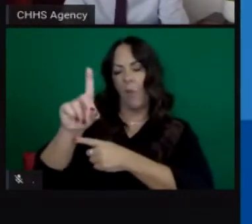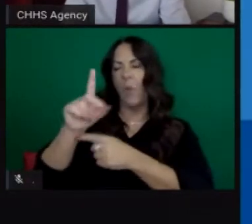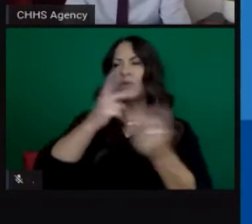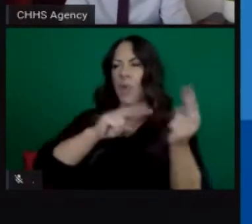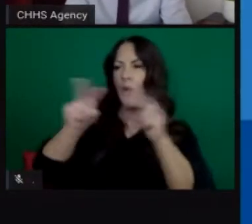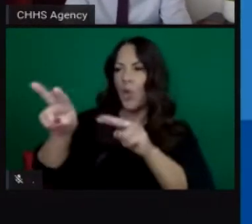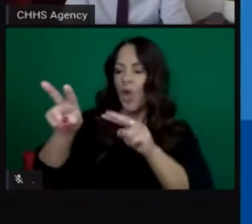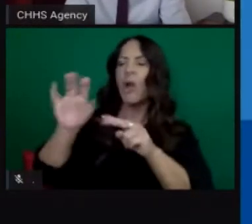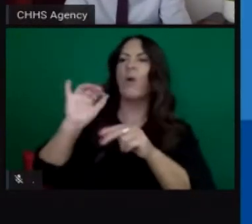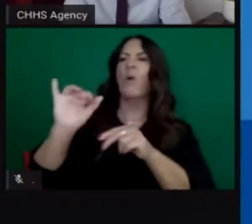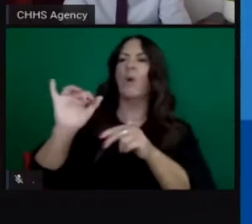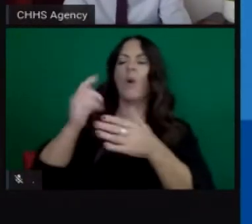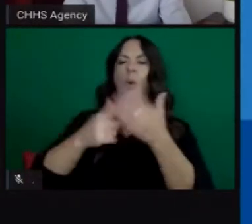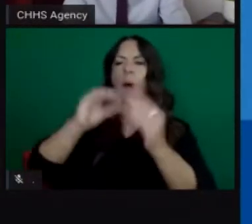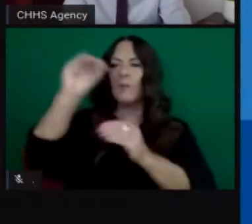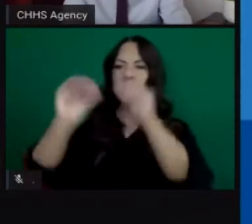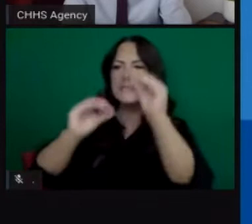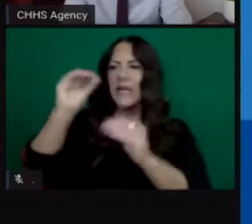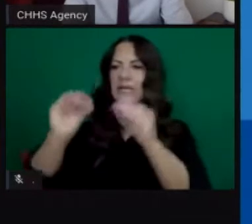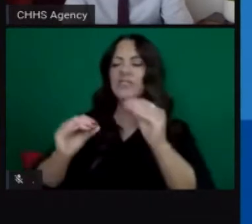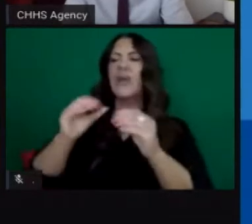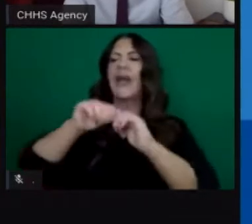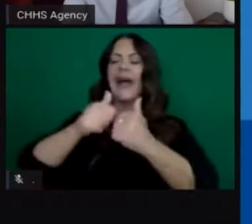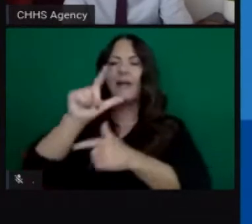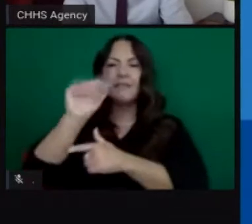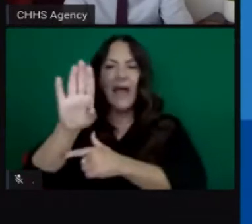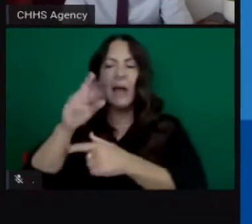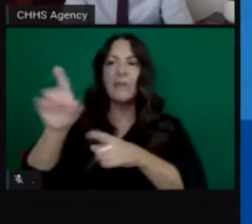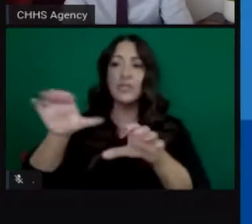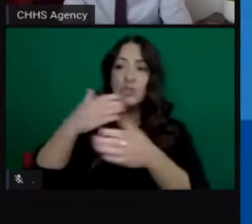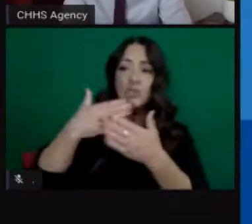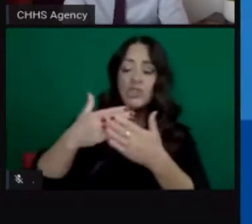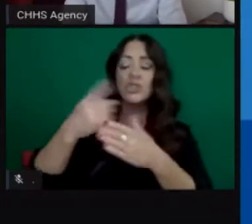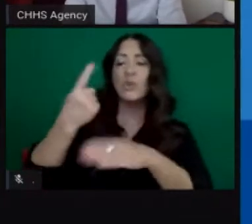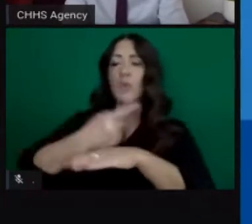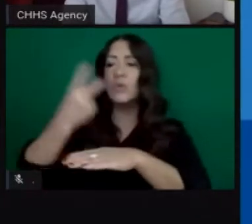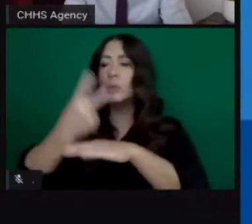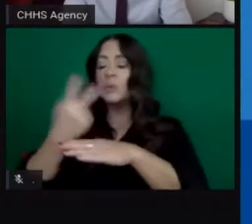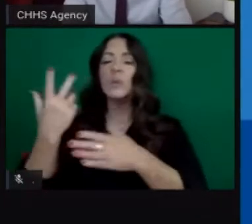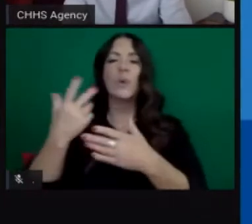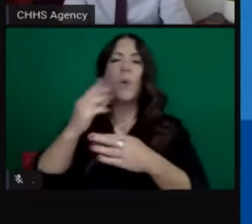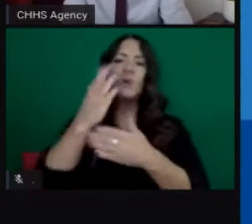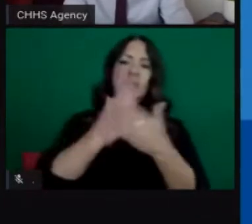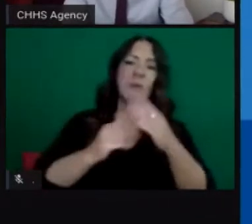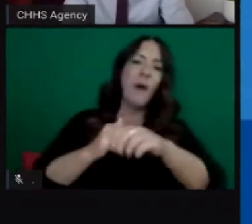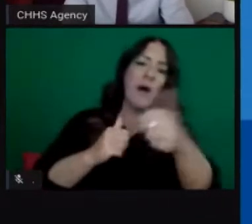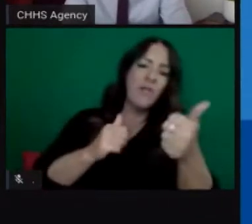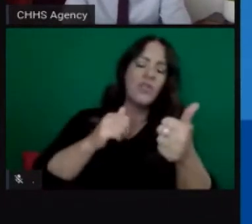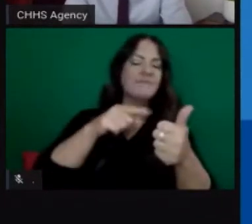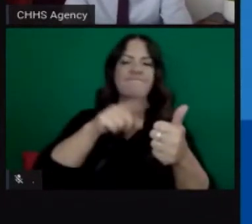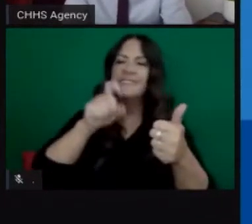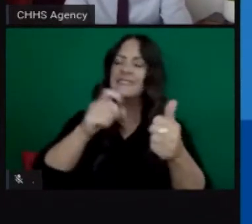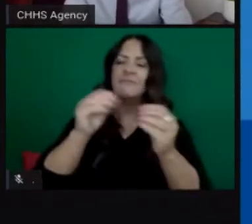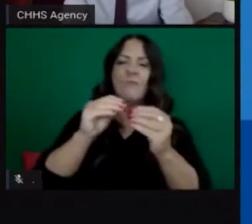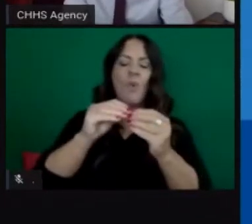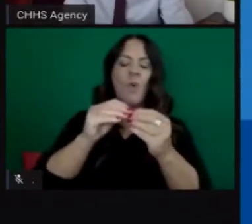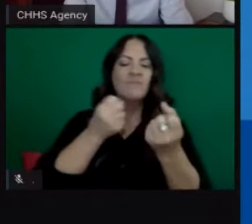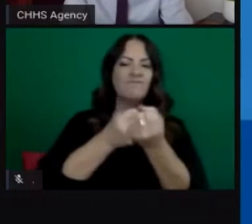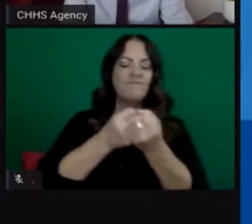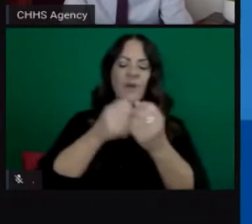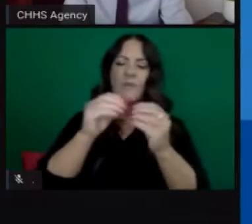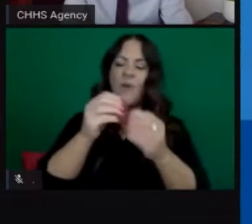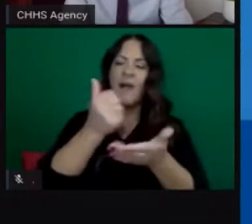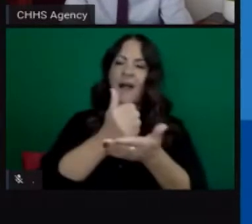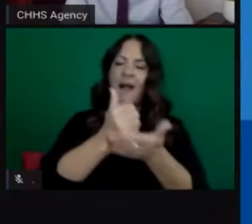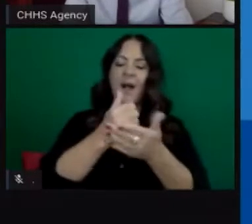looking at different labs and how their performance is so that we can really work with some labs to improve where that's needed and praise